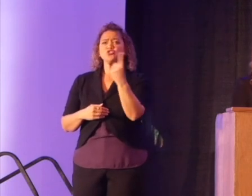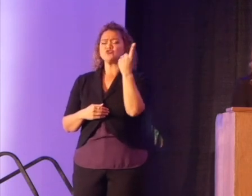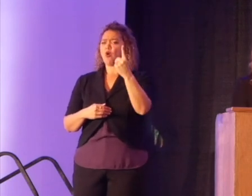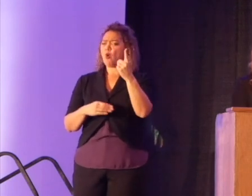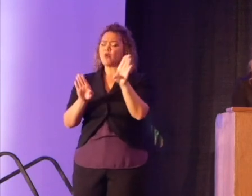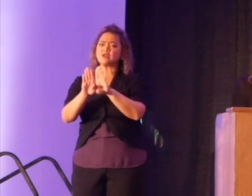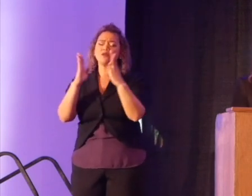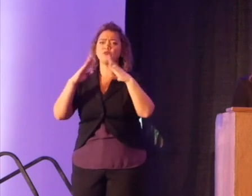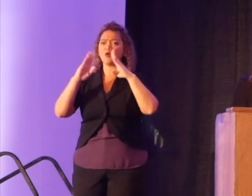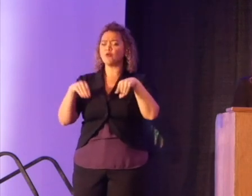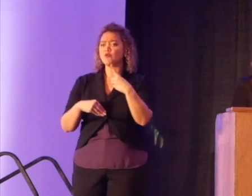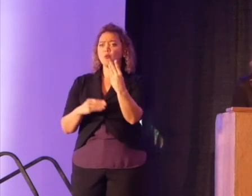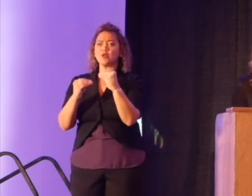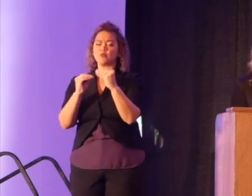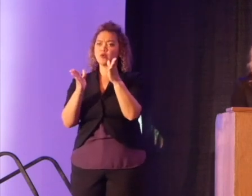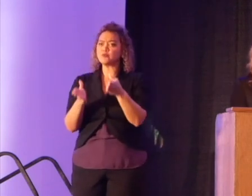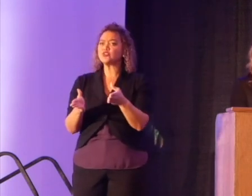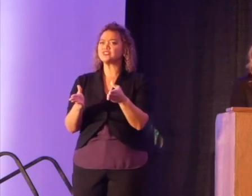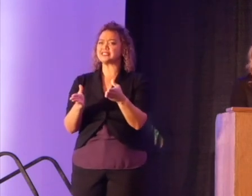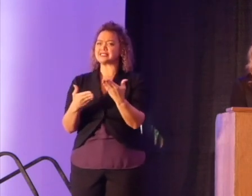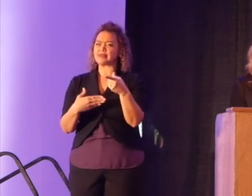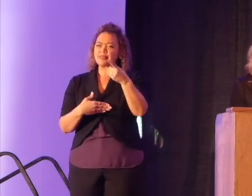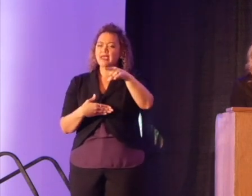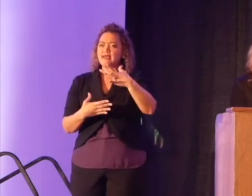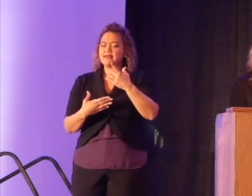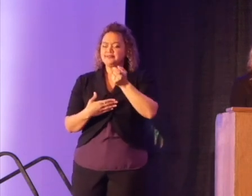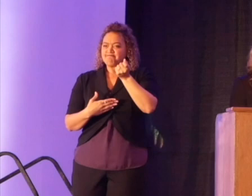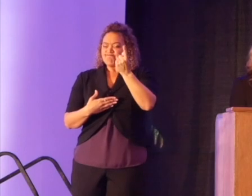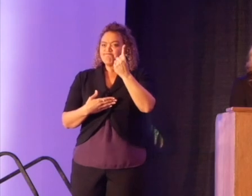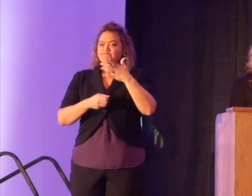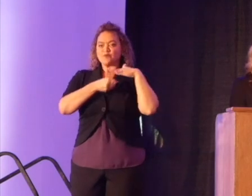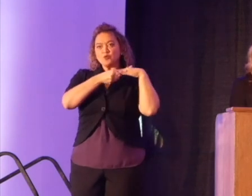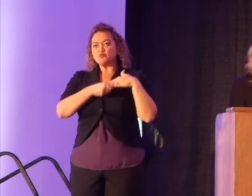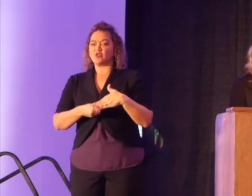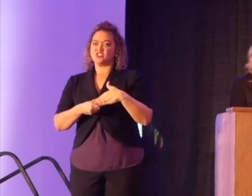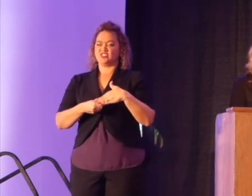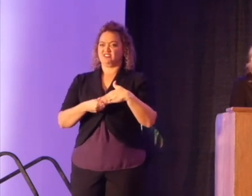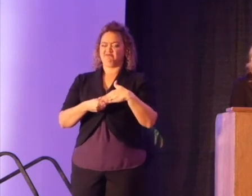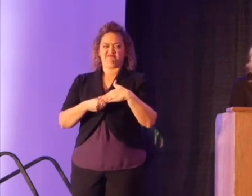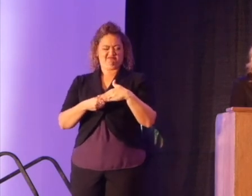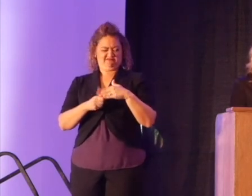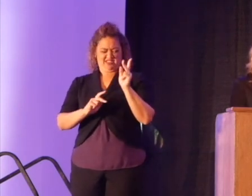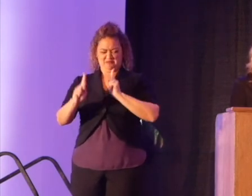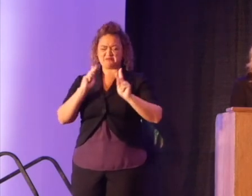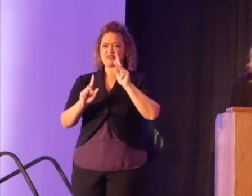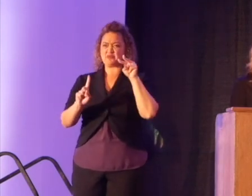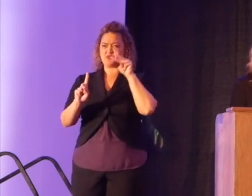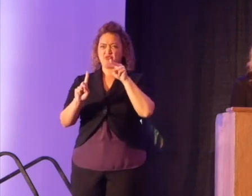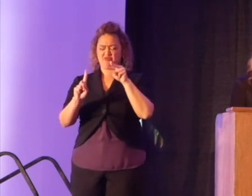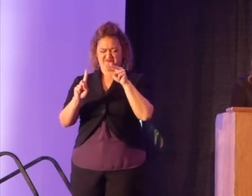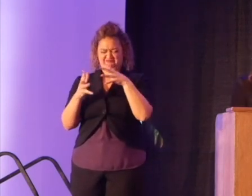person, enough inner understanding to tolerate the oppression and ignorance of a growing America